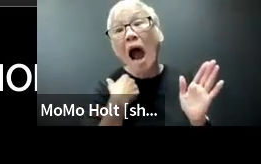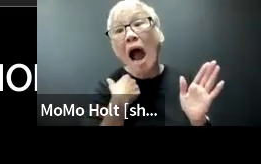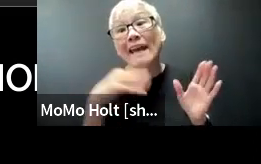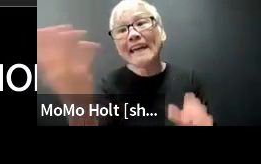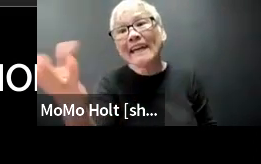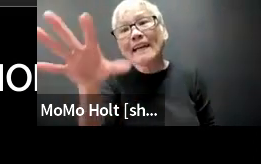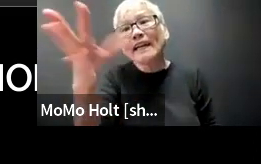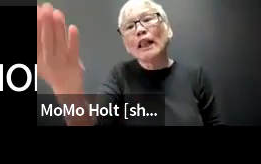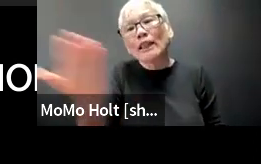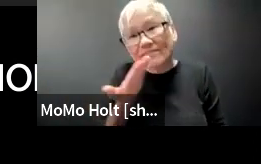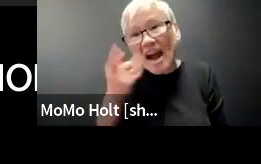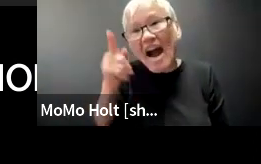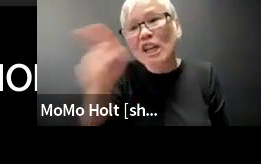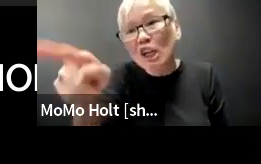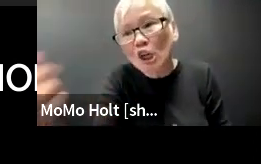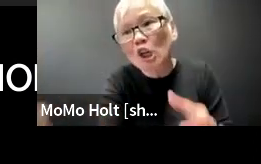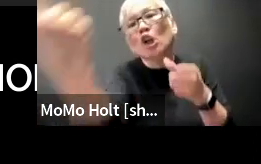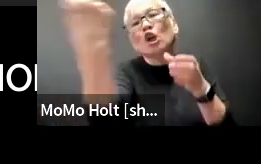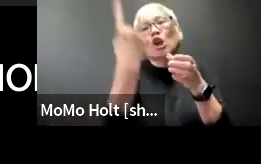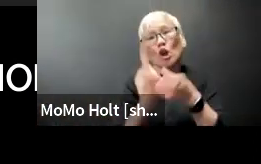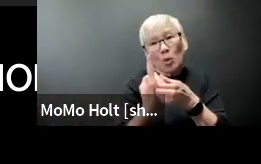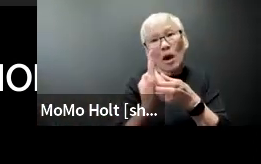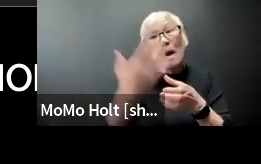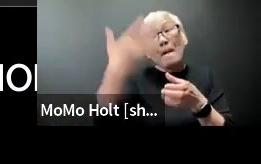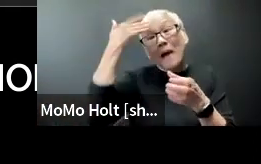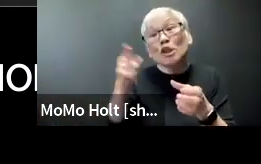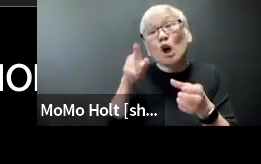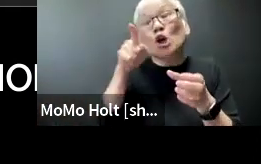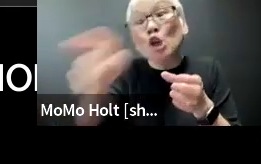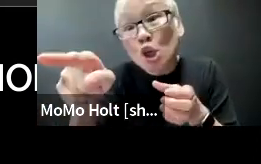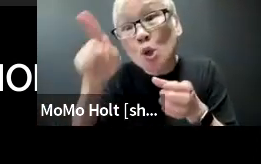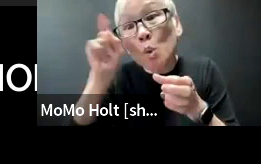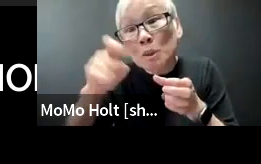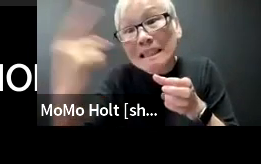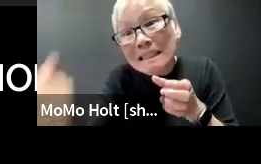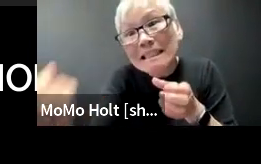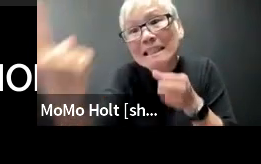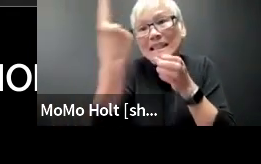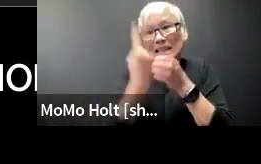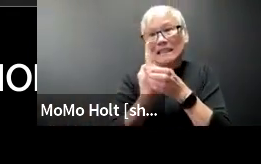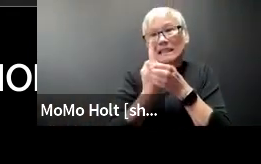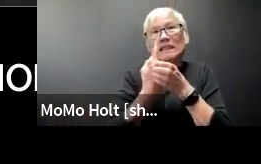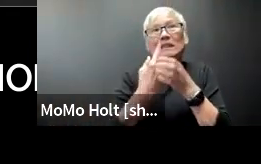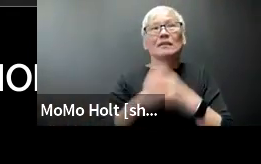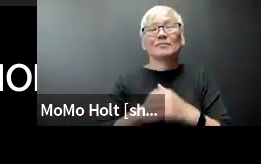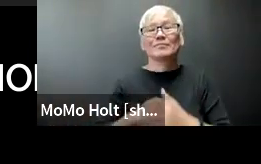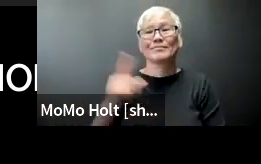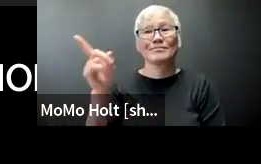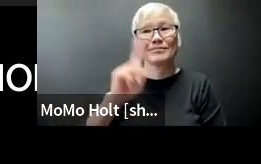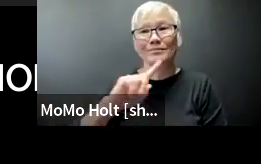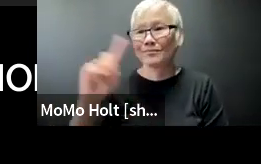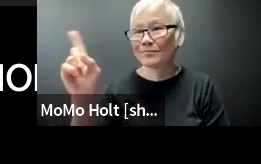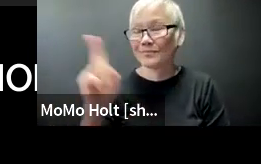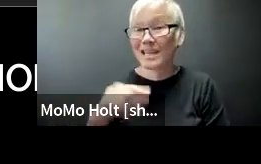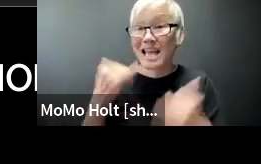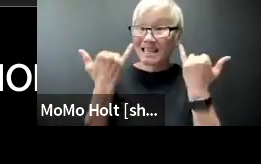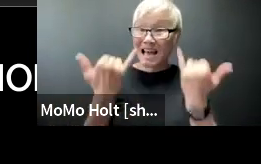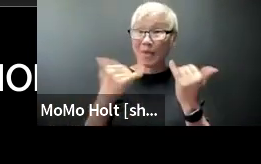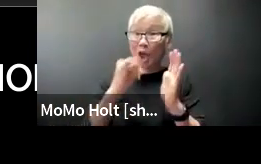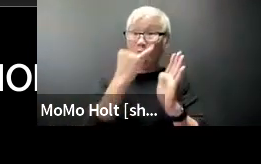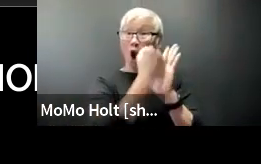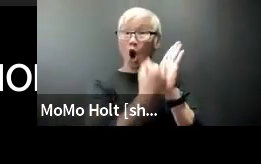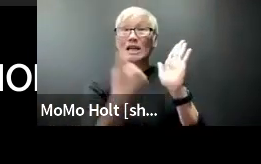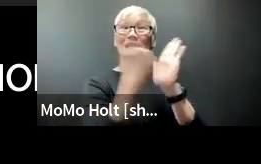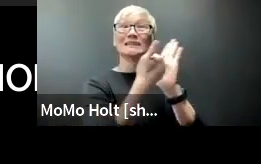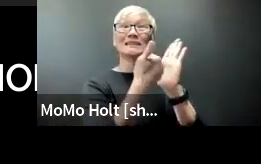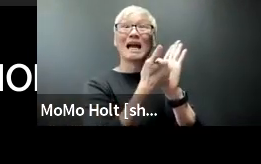but they emphasize the fact that you are invited to be included because you need these